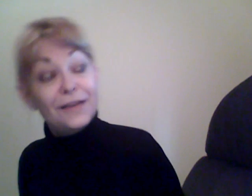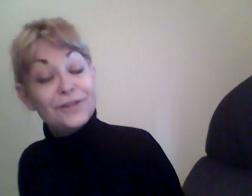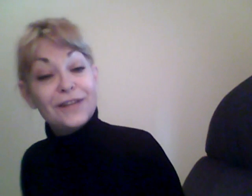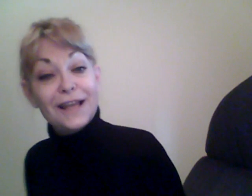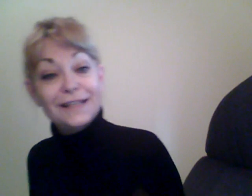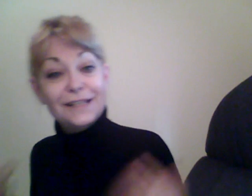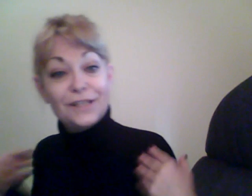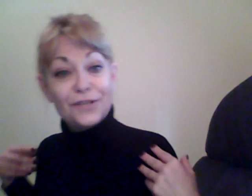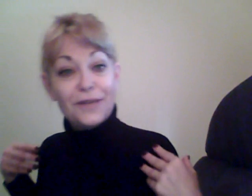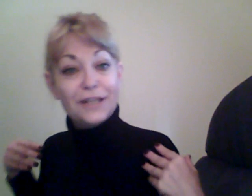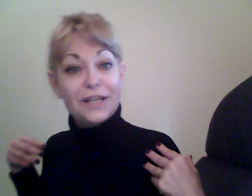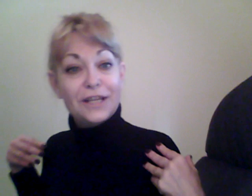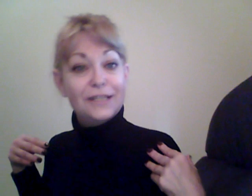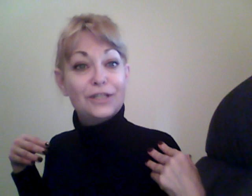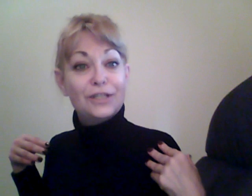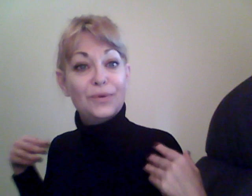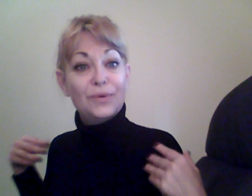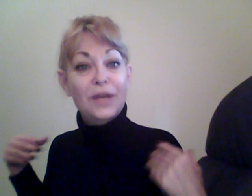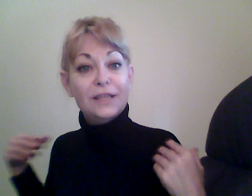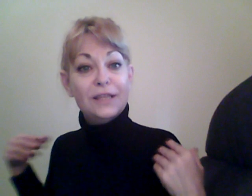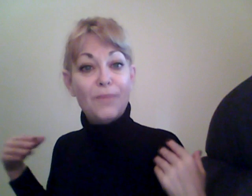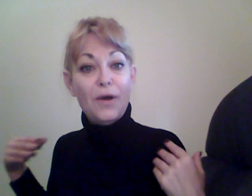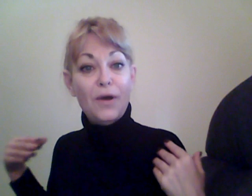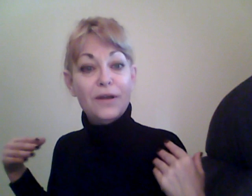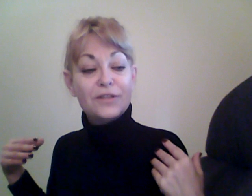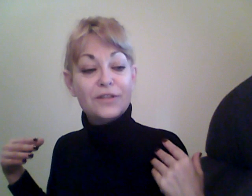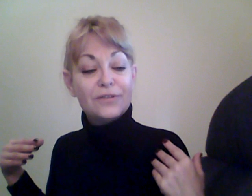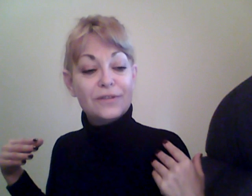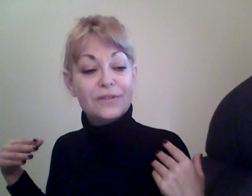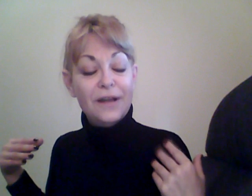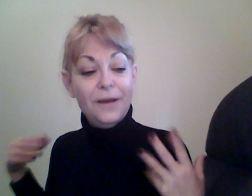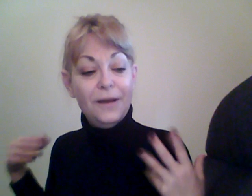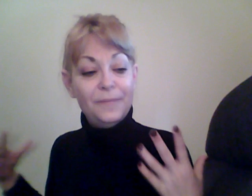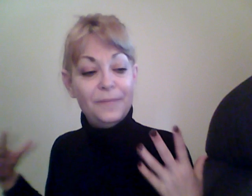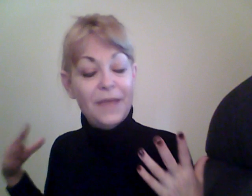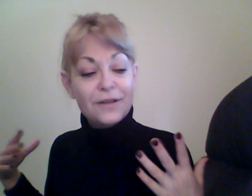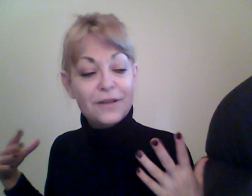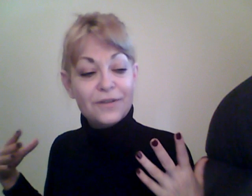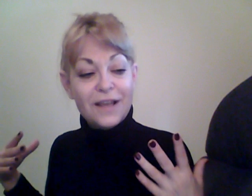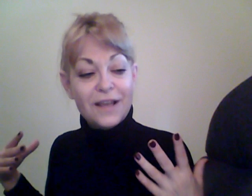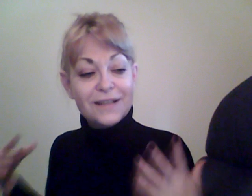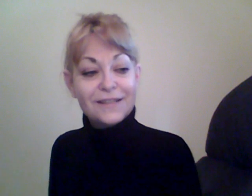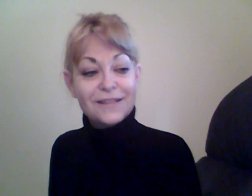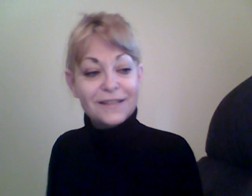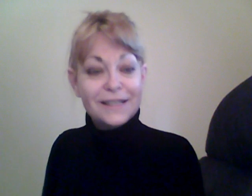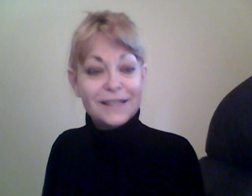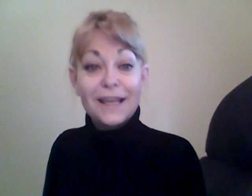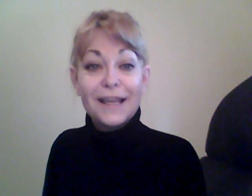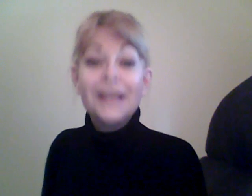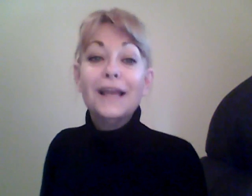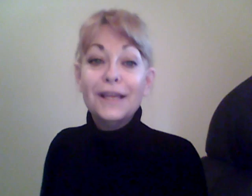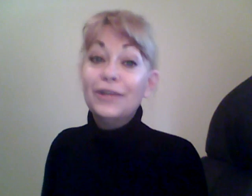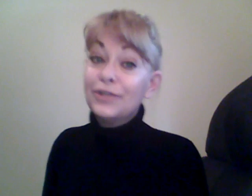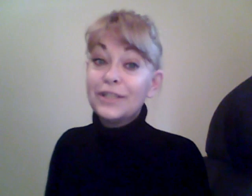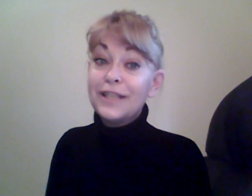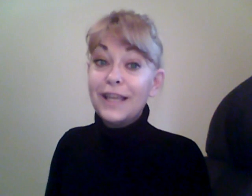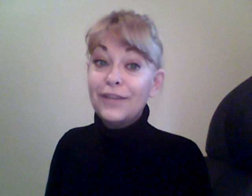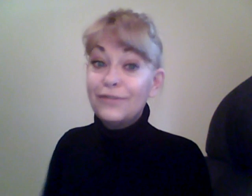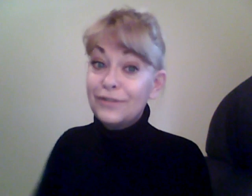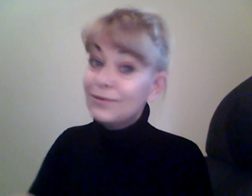yesterday I did stretch. I did do these posture, um, exercises. today, you know, just like you're doing